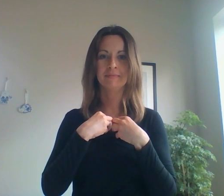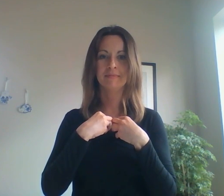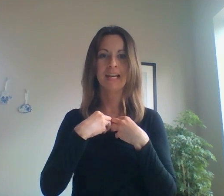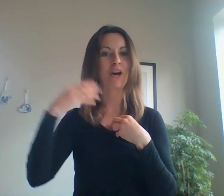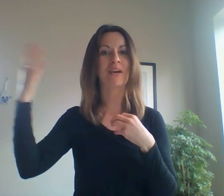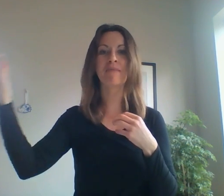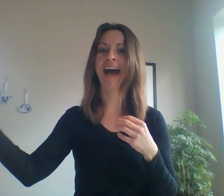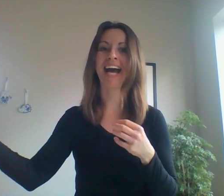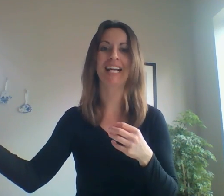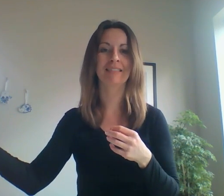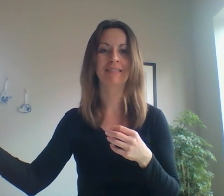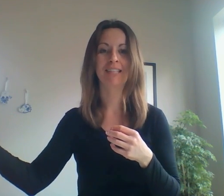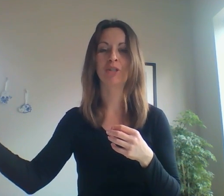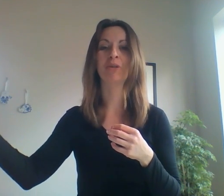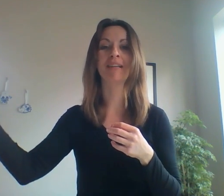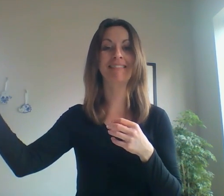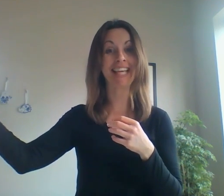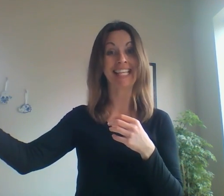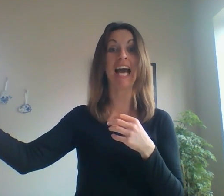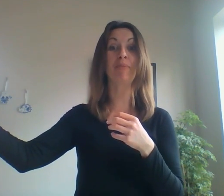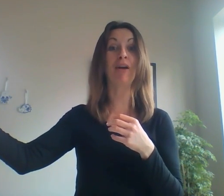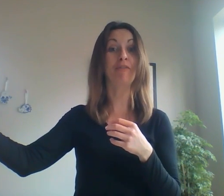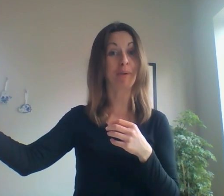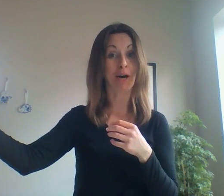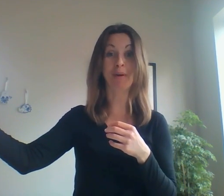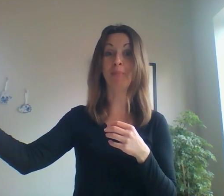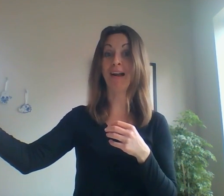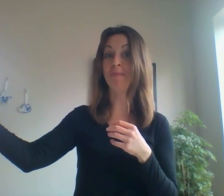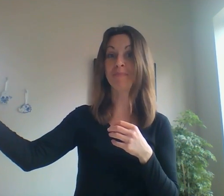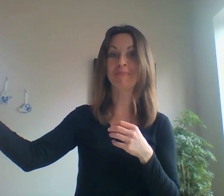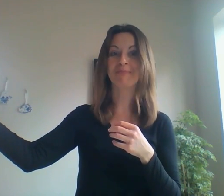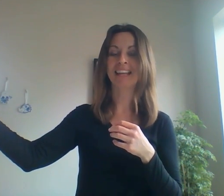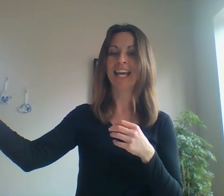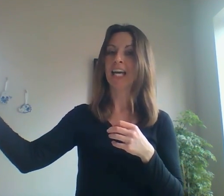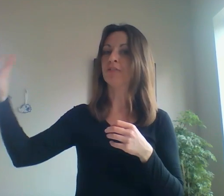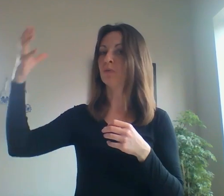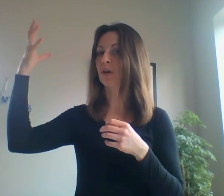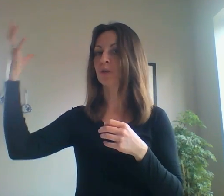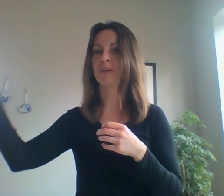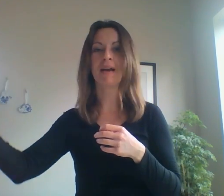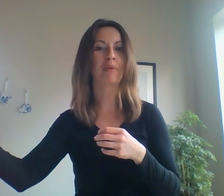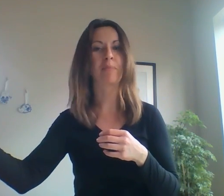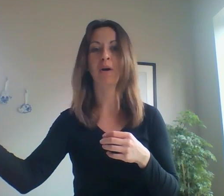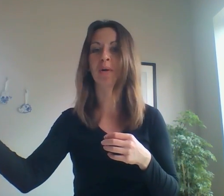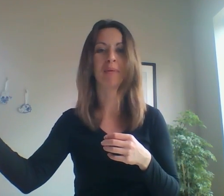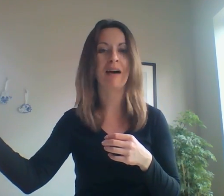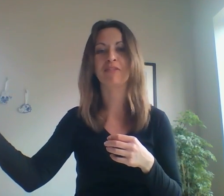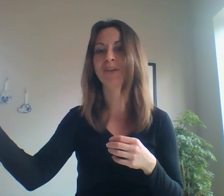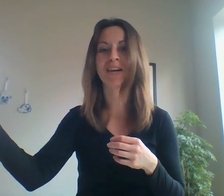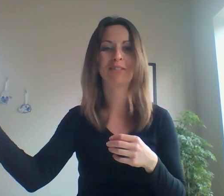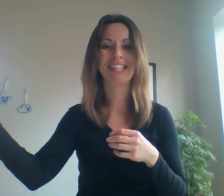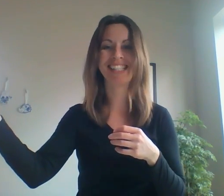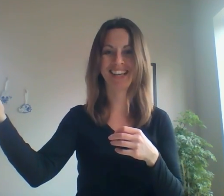Going back to the example of purple plum. If you want to remember purple plum for whatever reason,